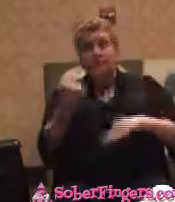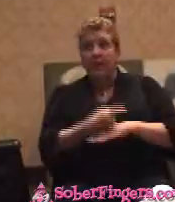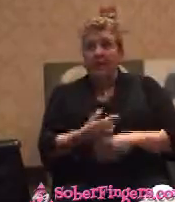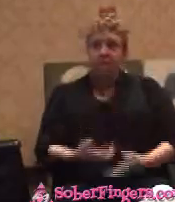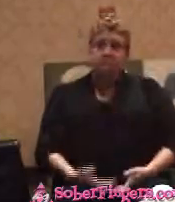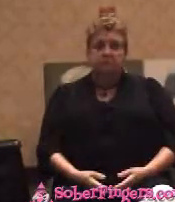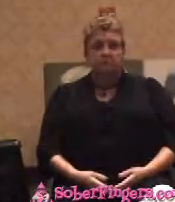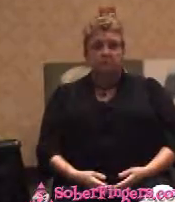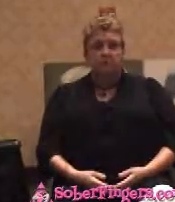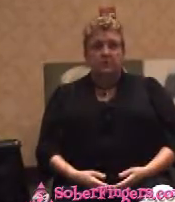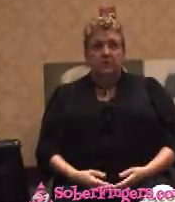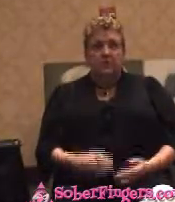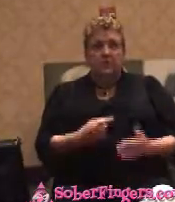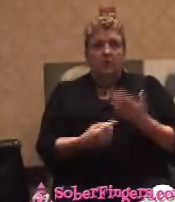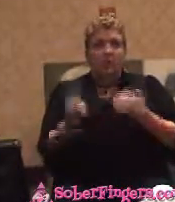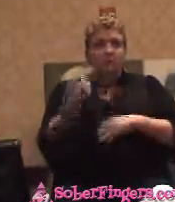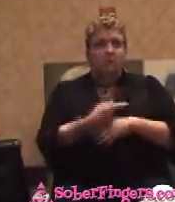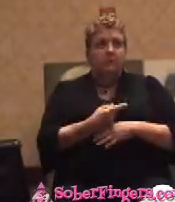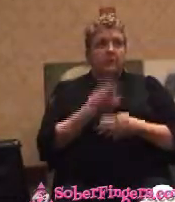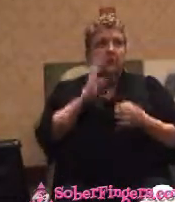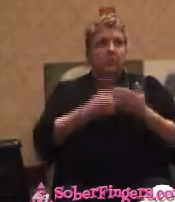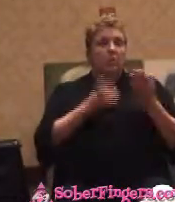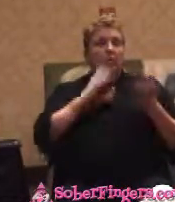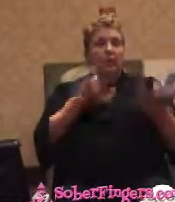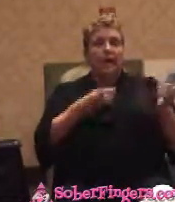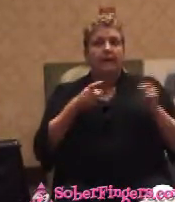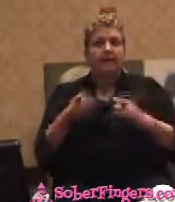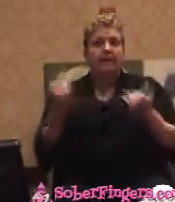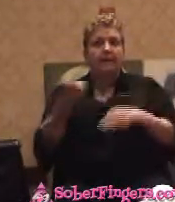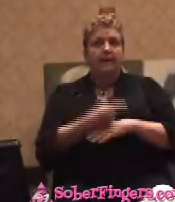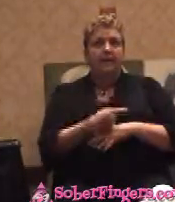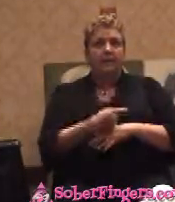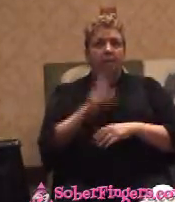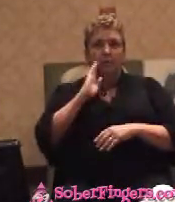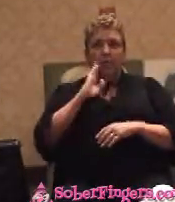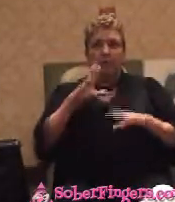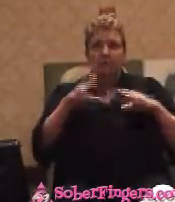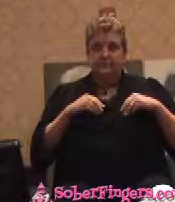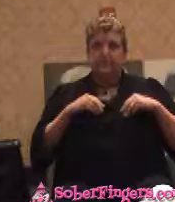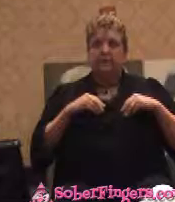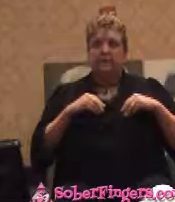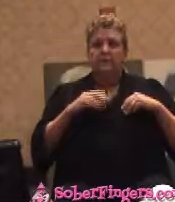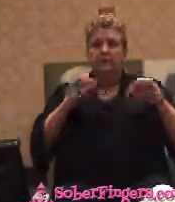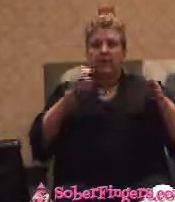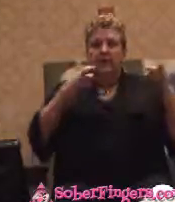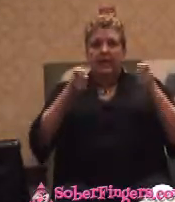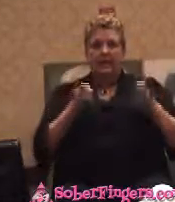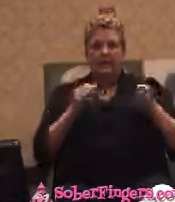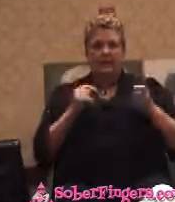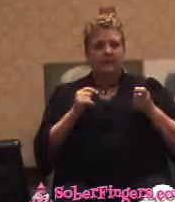What's it going to be like? Well, can I handle it? And then I looked out and it was a pretty day